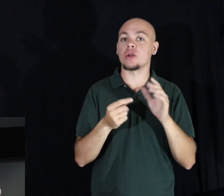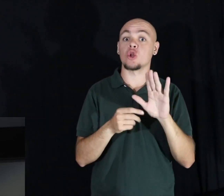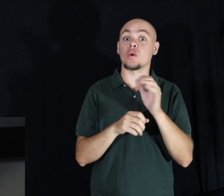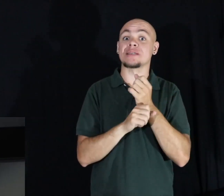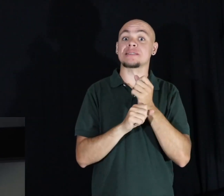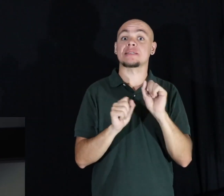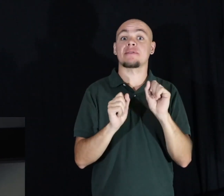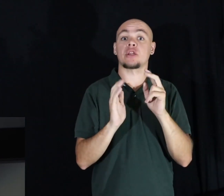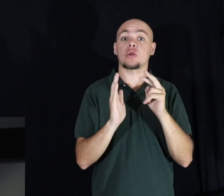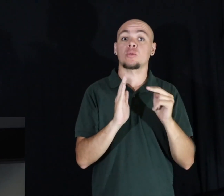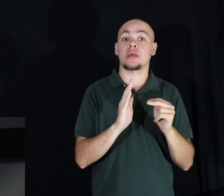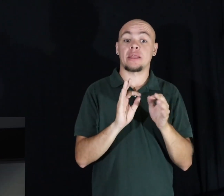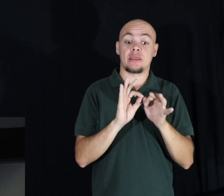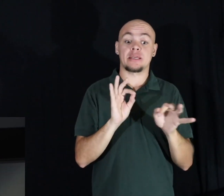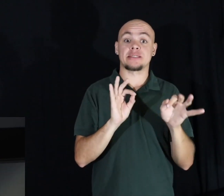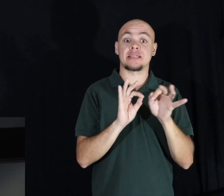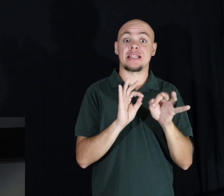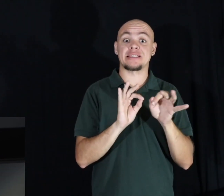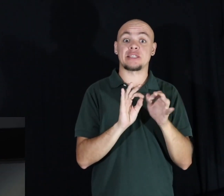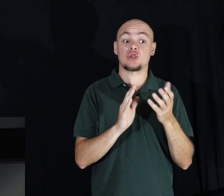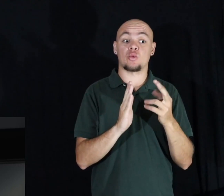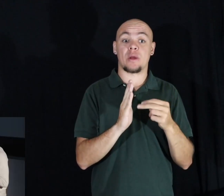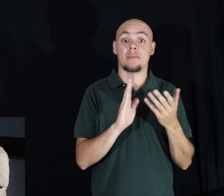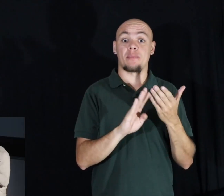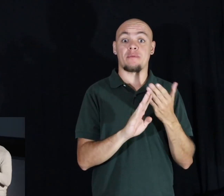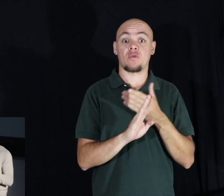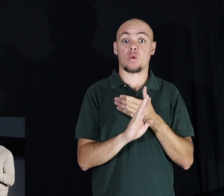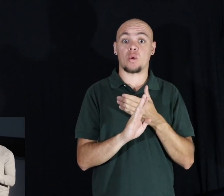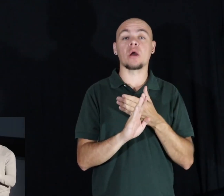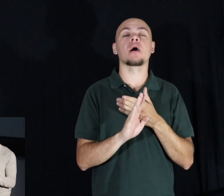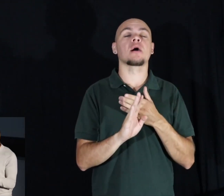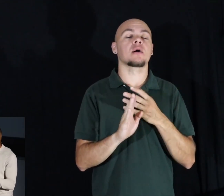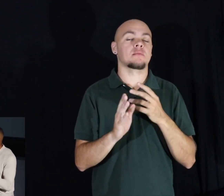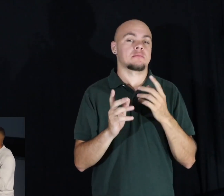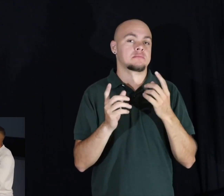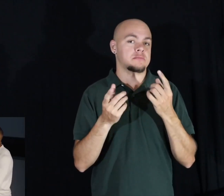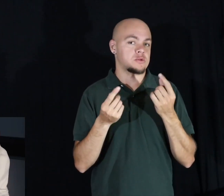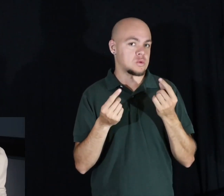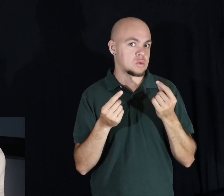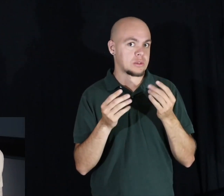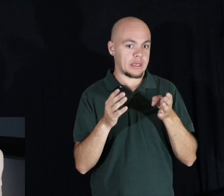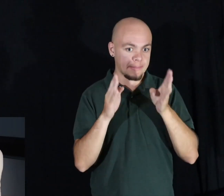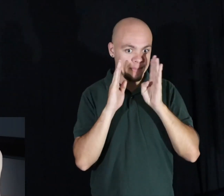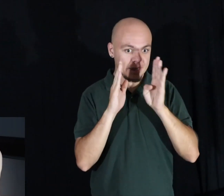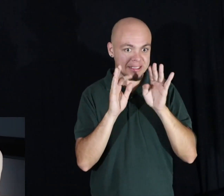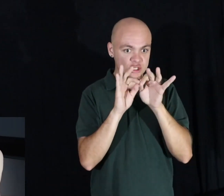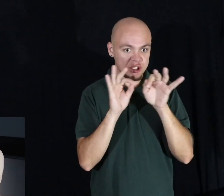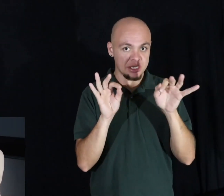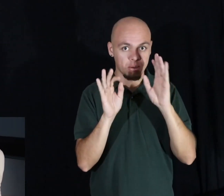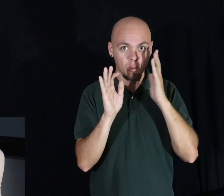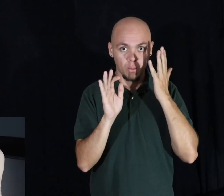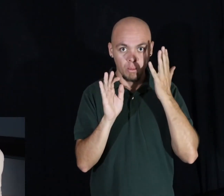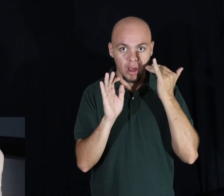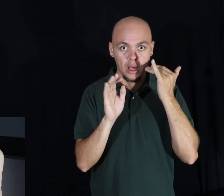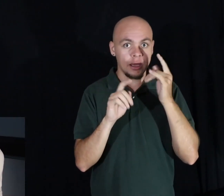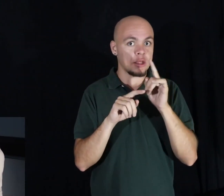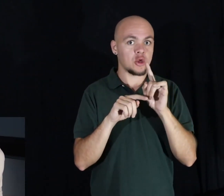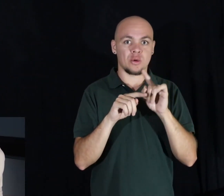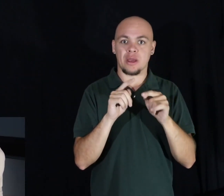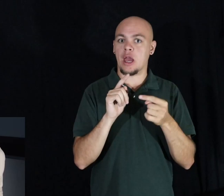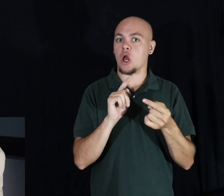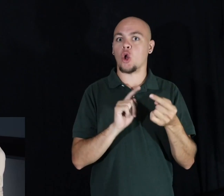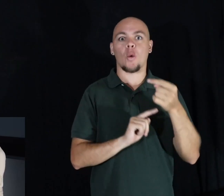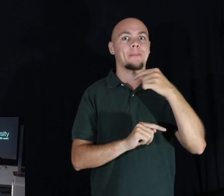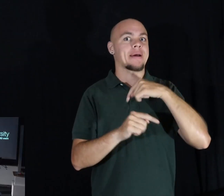net to reread the sentence you've just read, meaning you've got to pay attention to the sentence you're reading because you know there's no way you can go back.